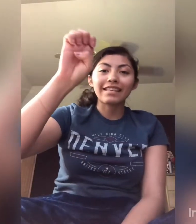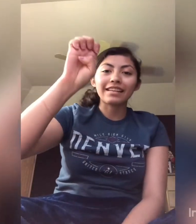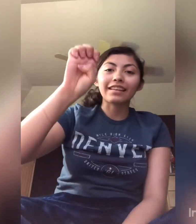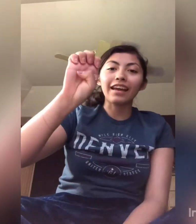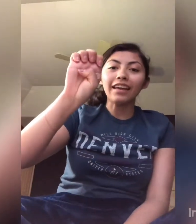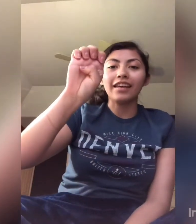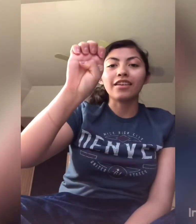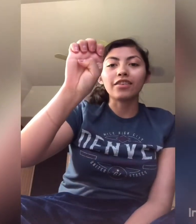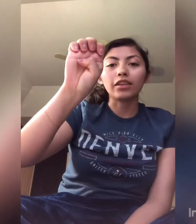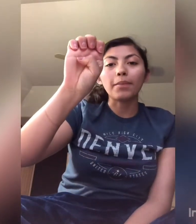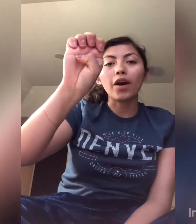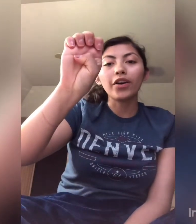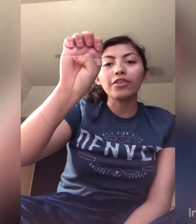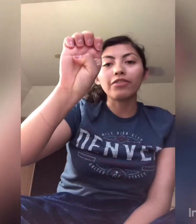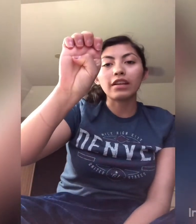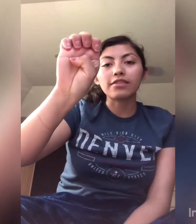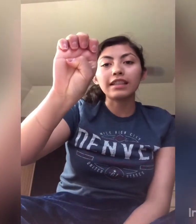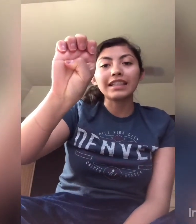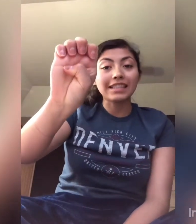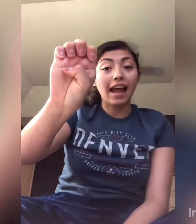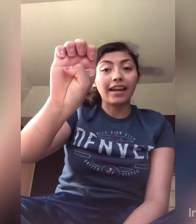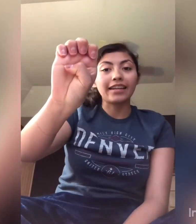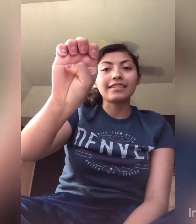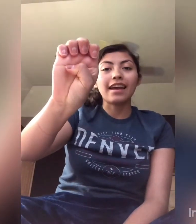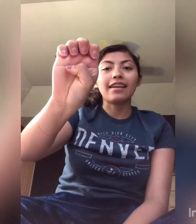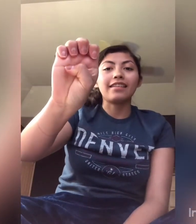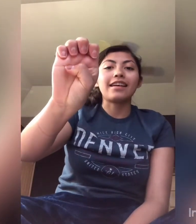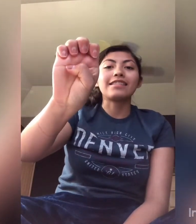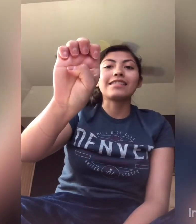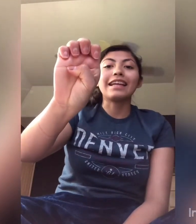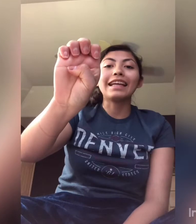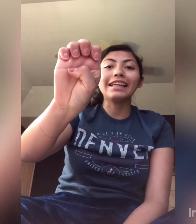E. Roll all your fingers really tight and that's E.